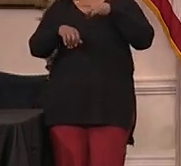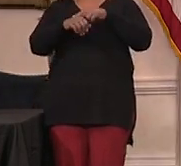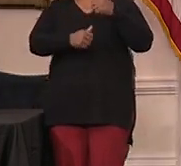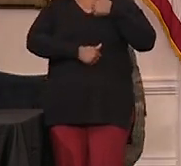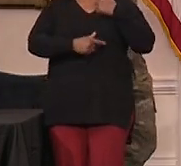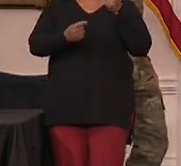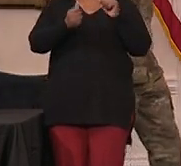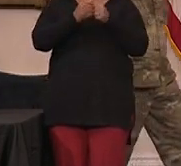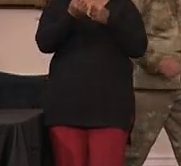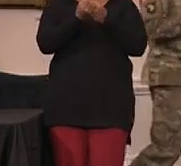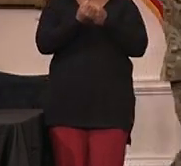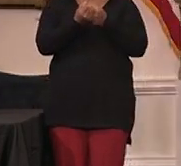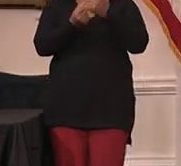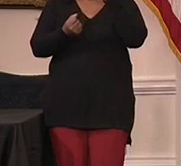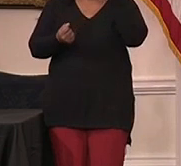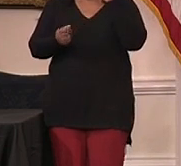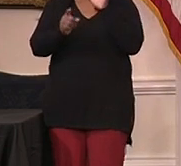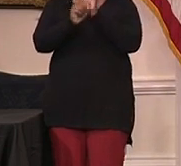General.